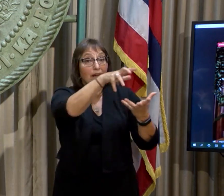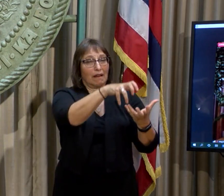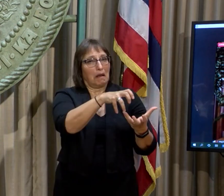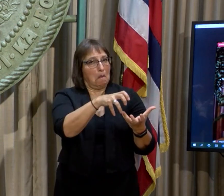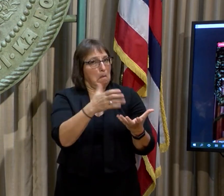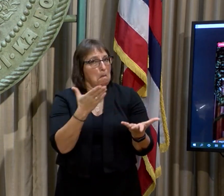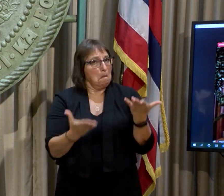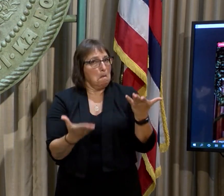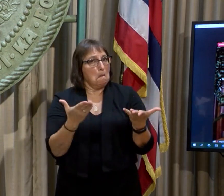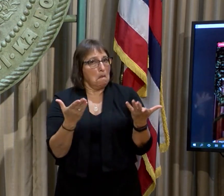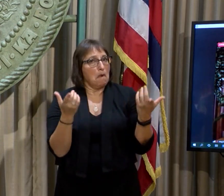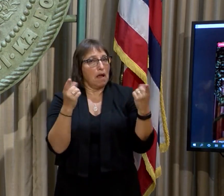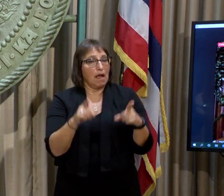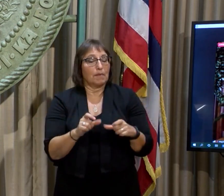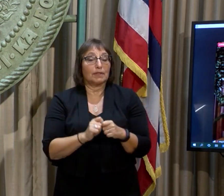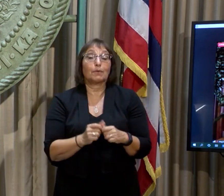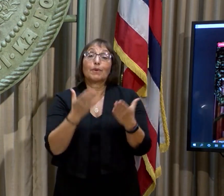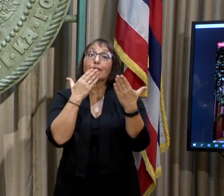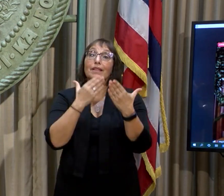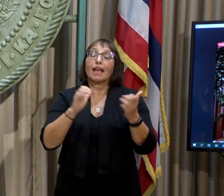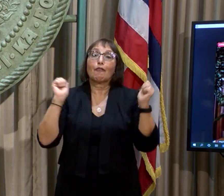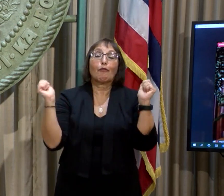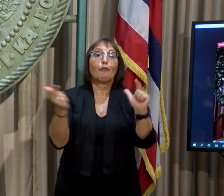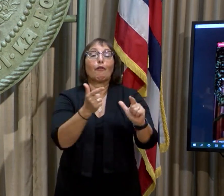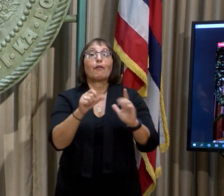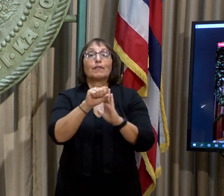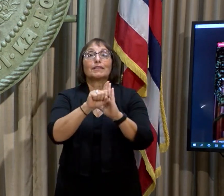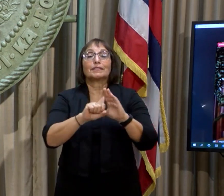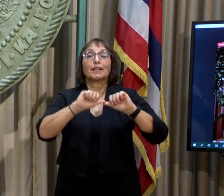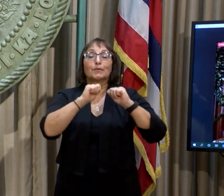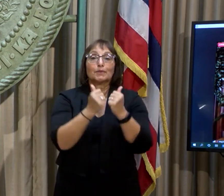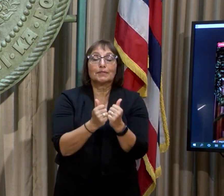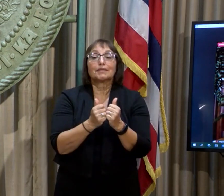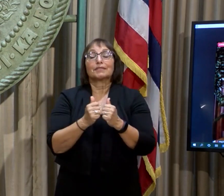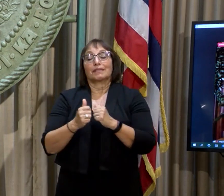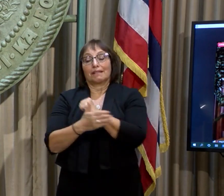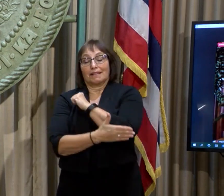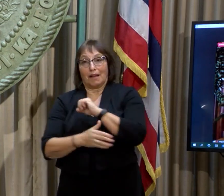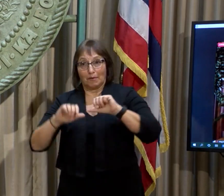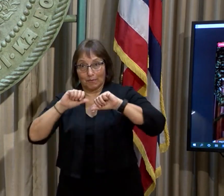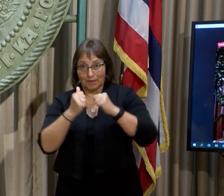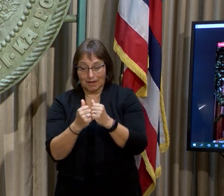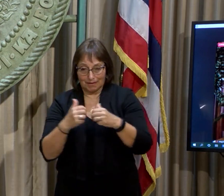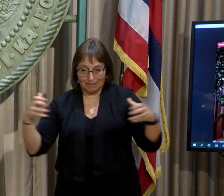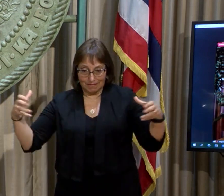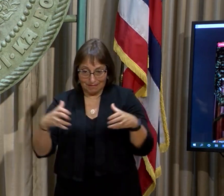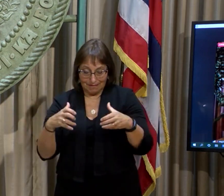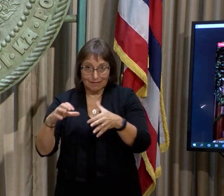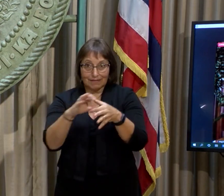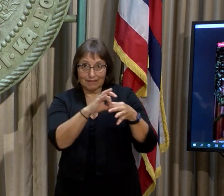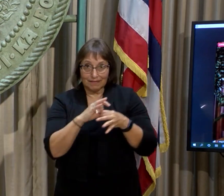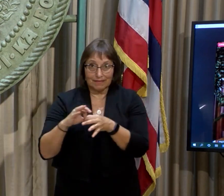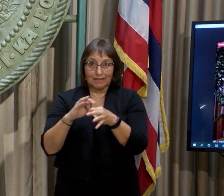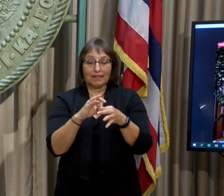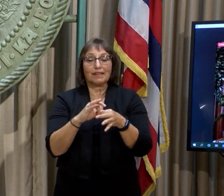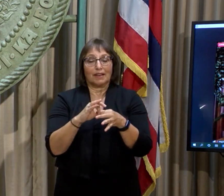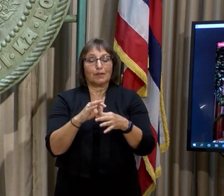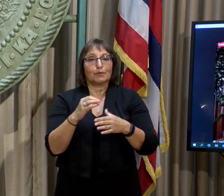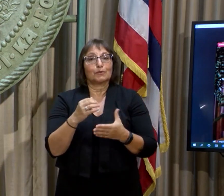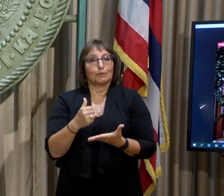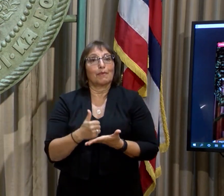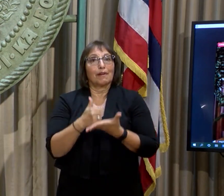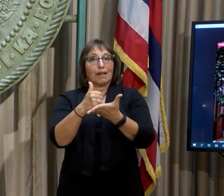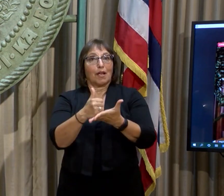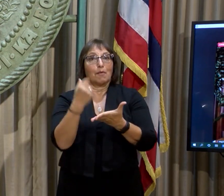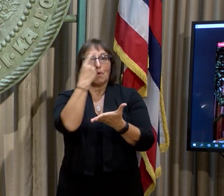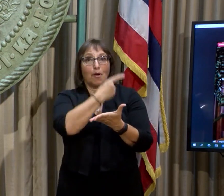stakeholders who have come together to help the people of Hawaii. Our efforts will be successful because